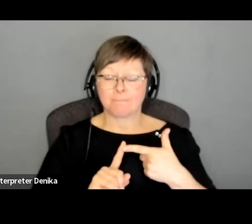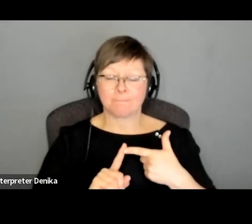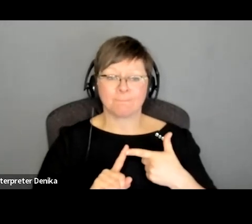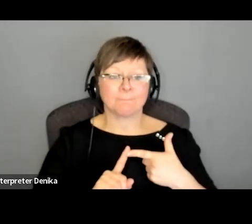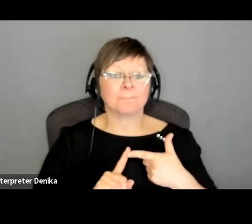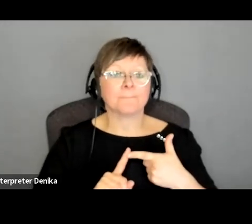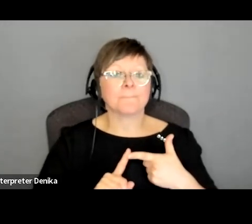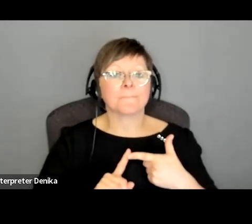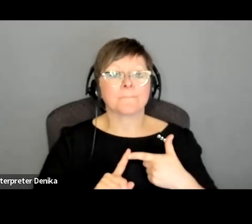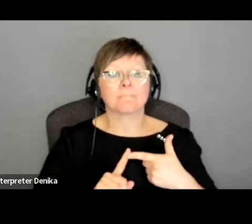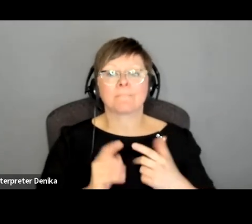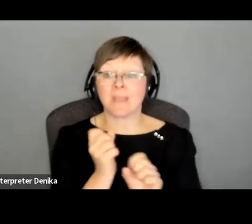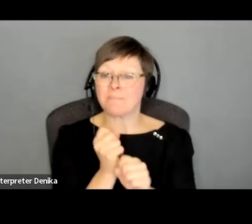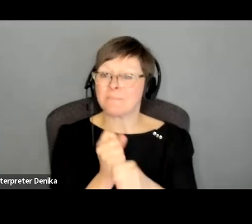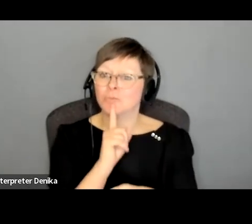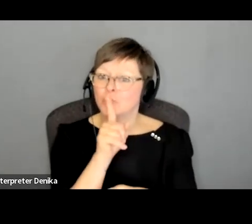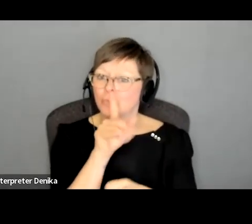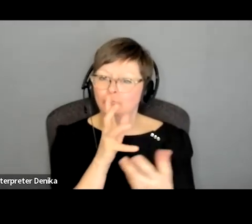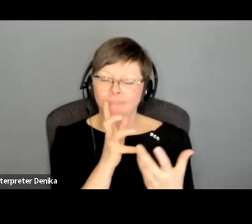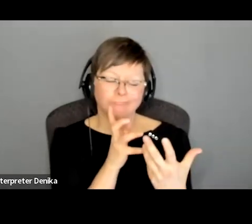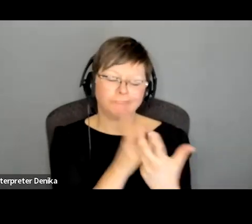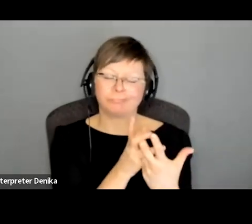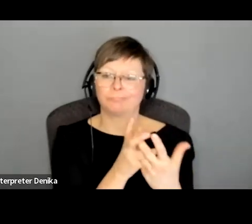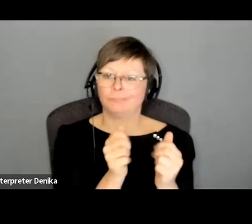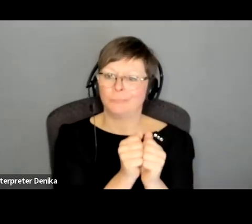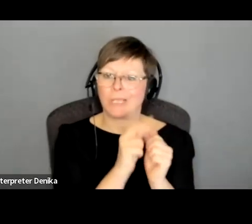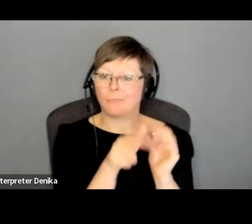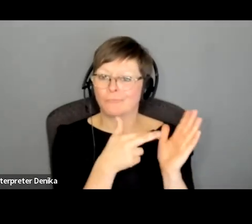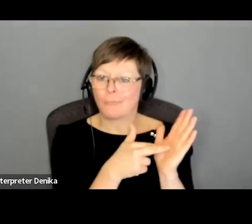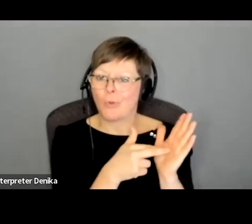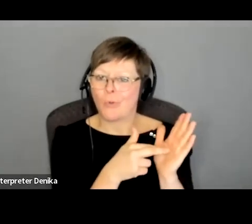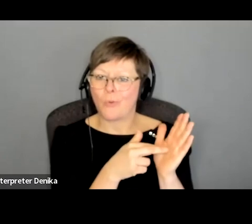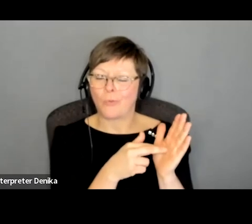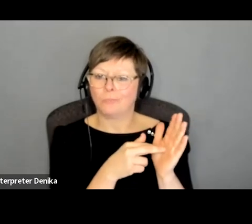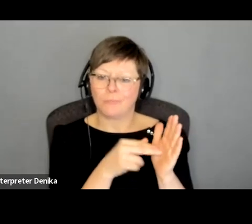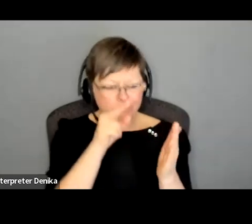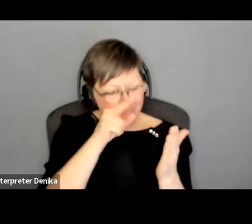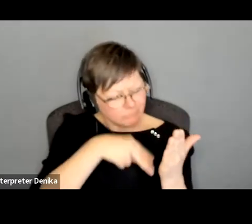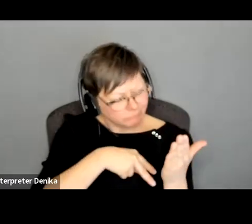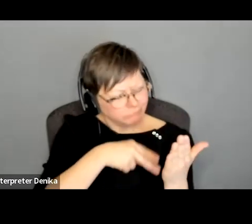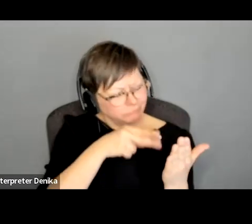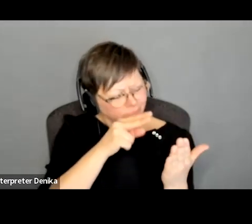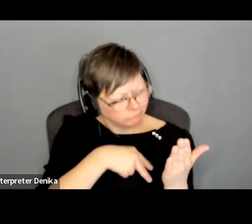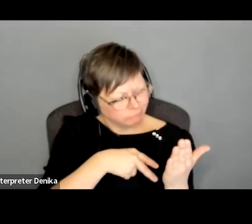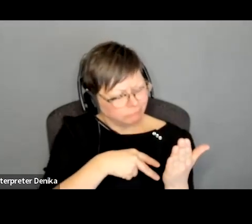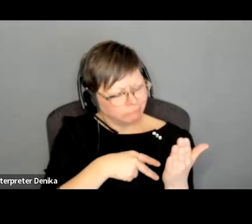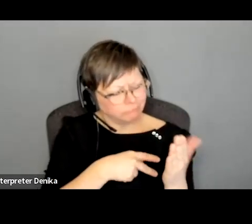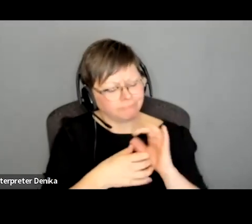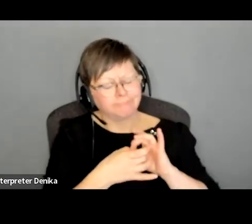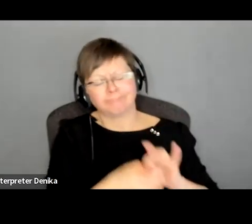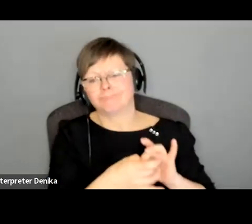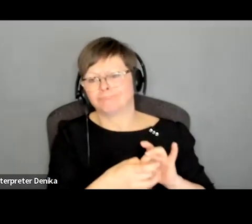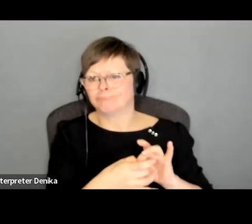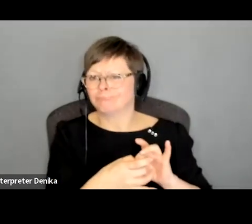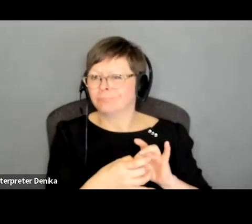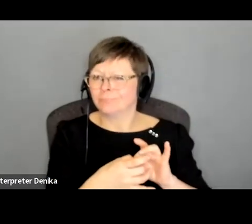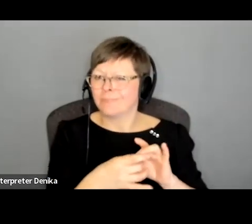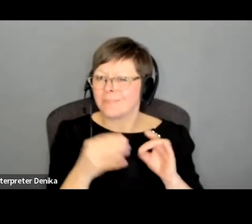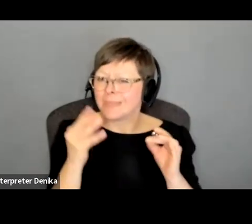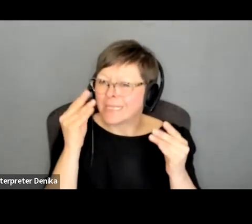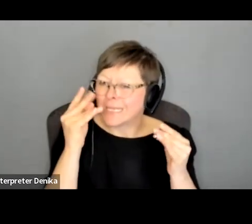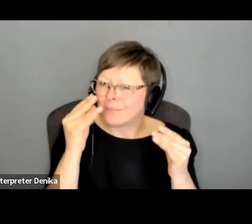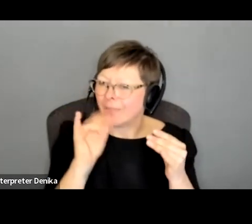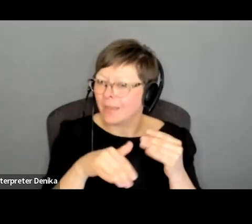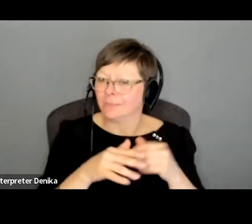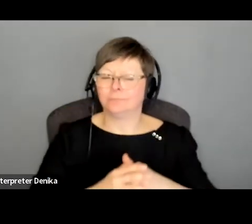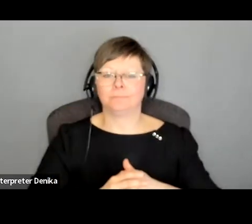in the role like you've really connected to the material and you think about it it's funnily you know when